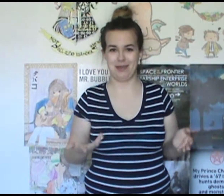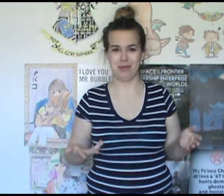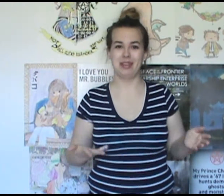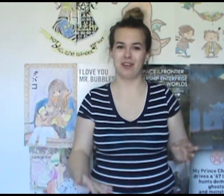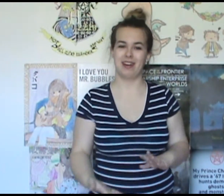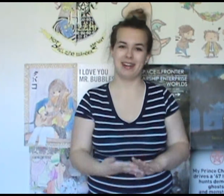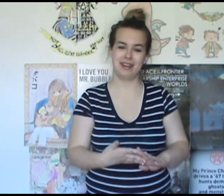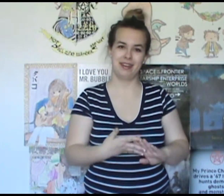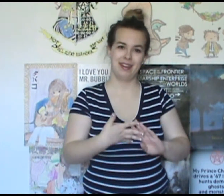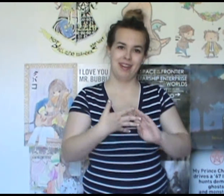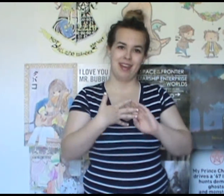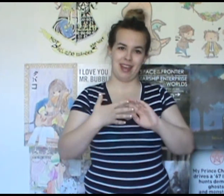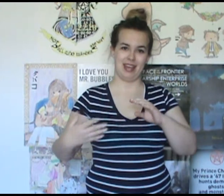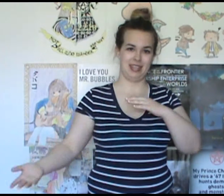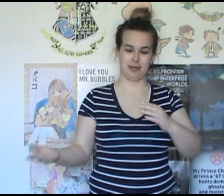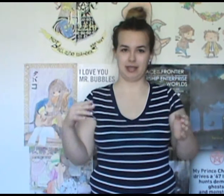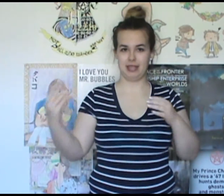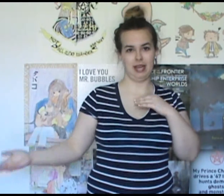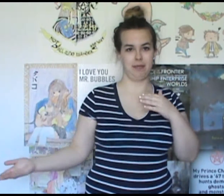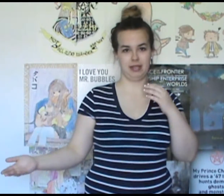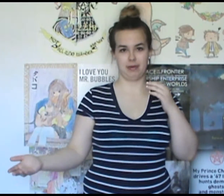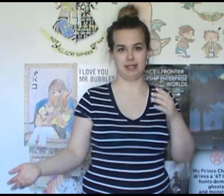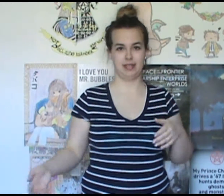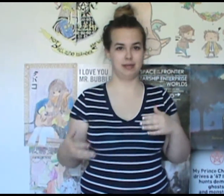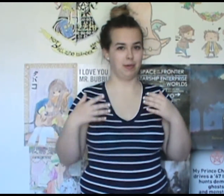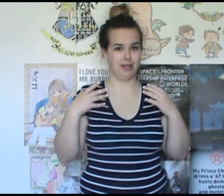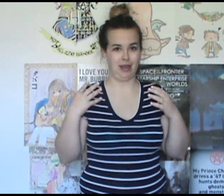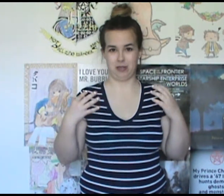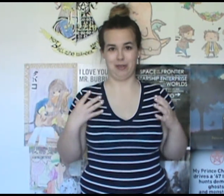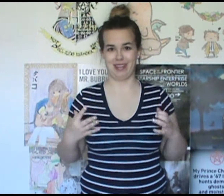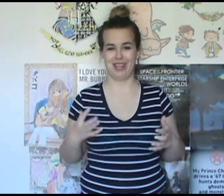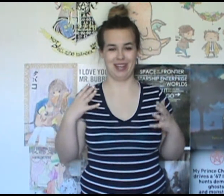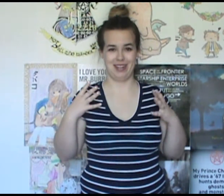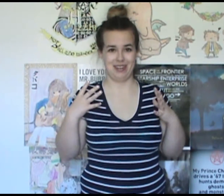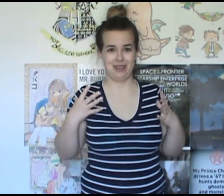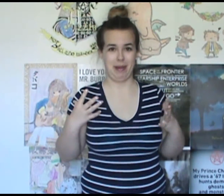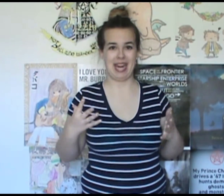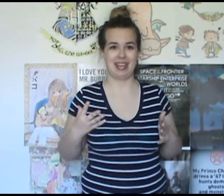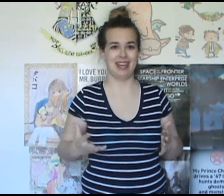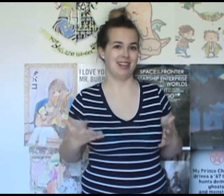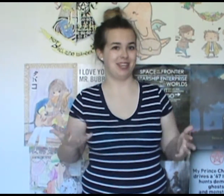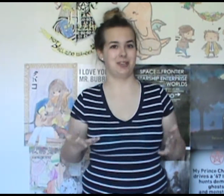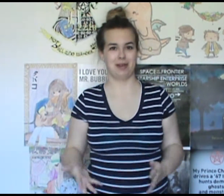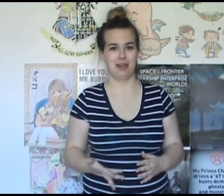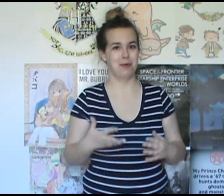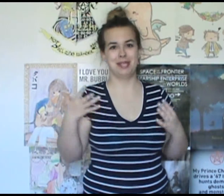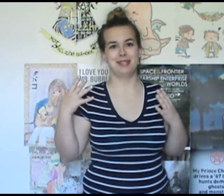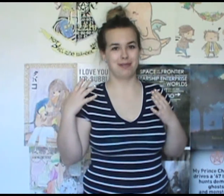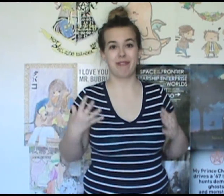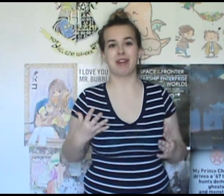really good at it. And he's really good at helping the residents when they are struggling and panicking and not sure what to do. He's very